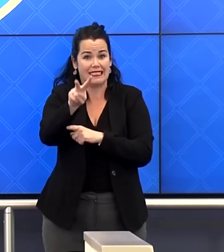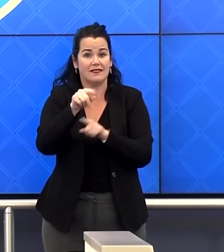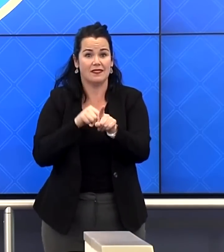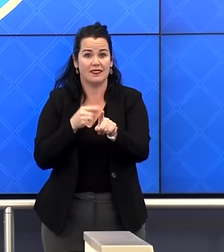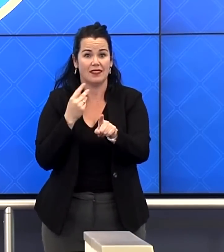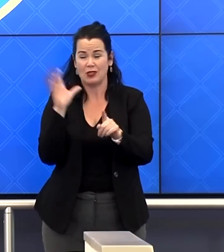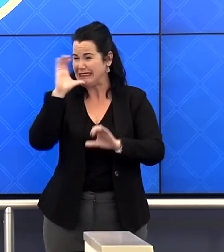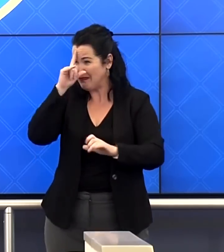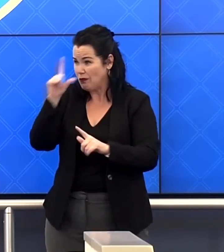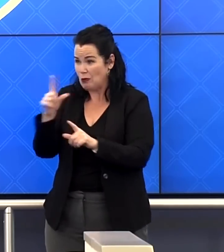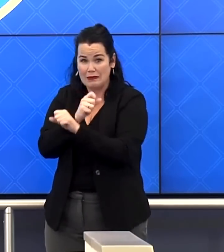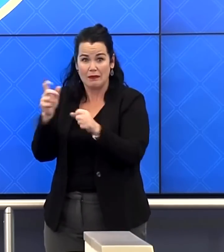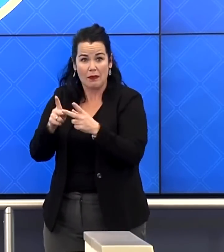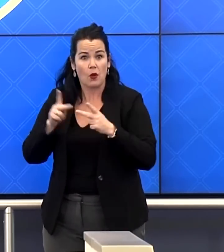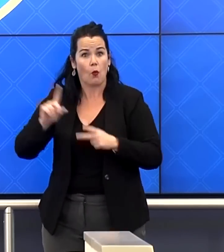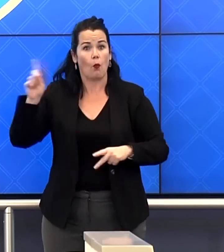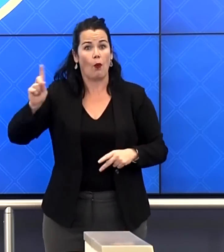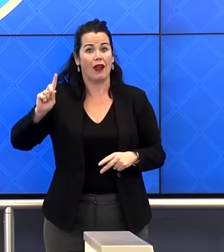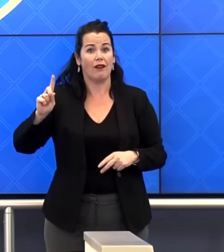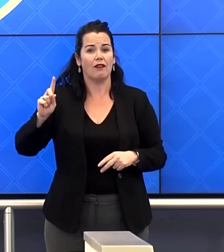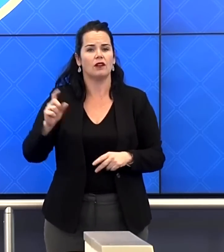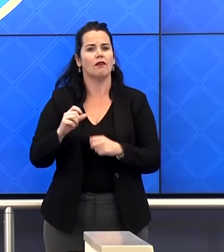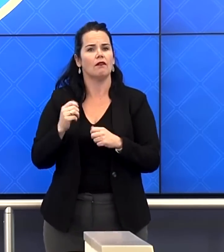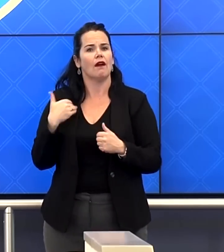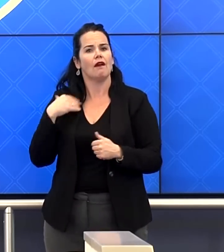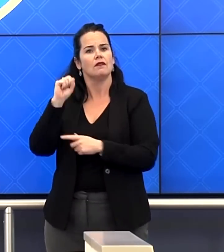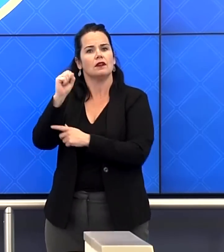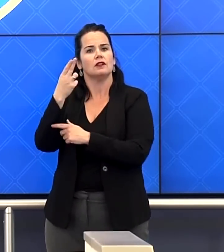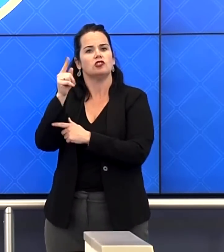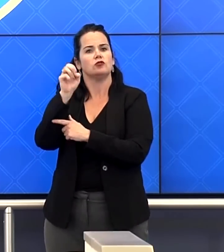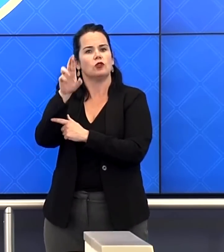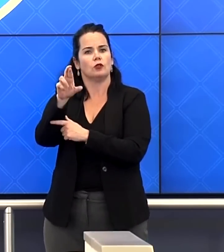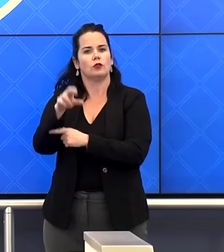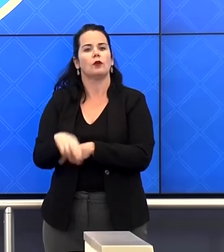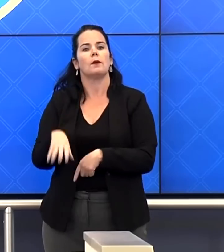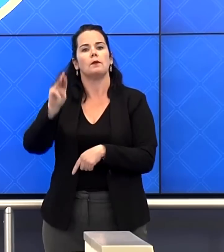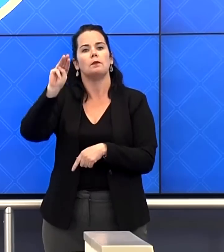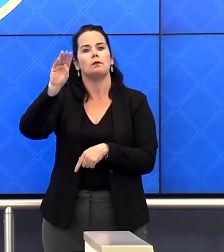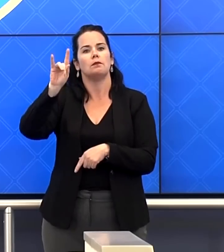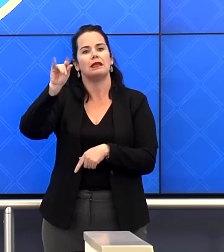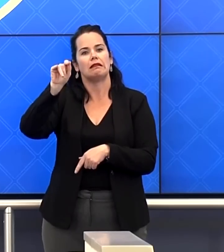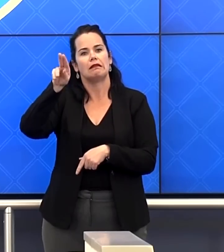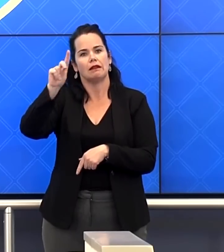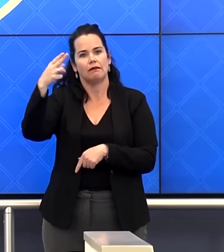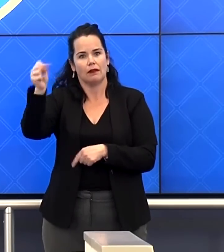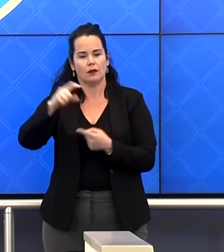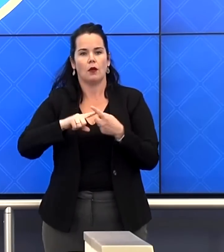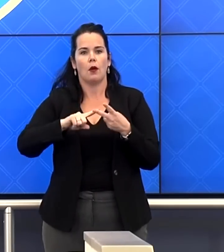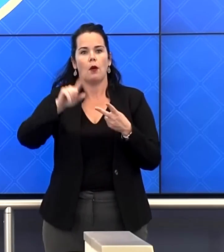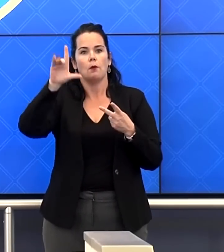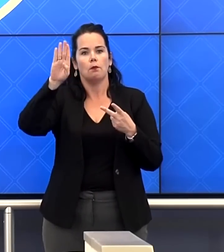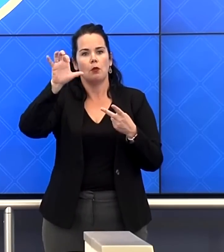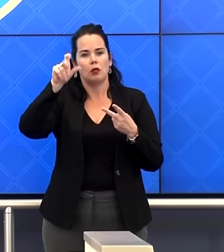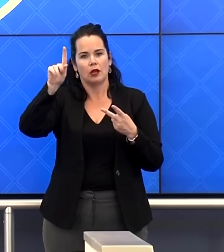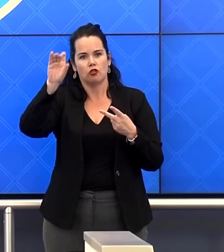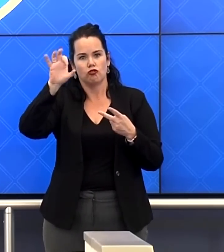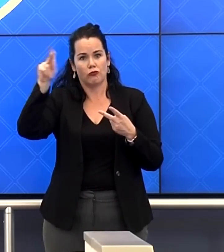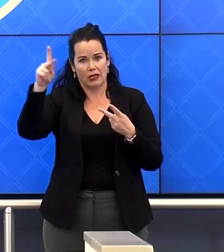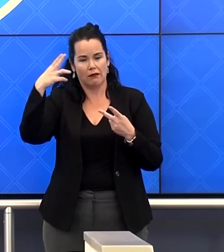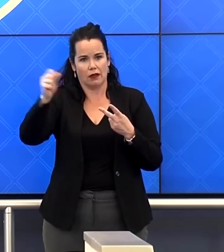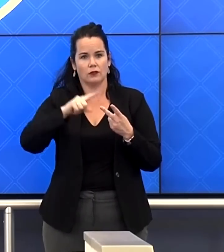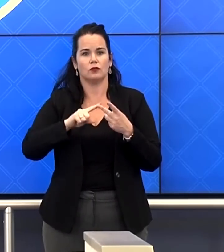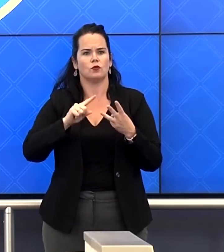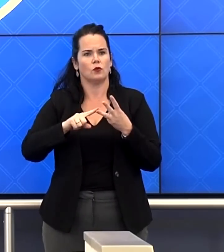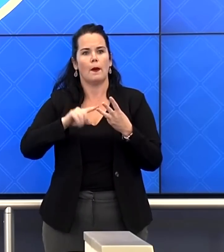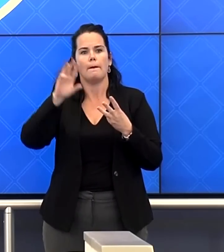remain open. Midland High School, Meridian Junior High School, Bullock Creek High School and West Midland Family